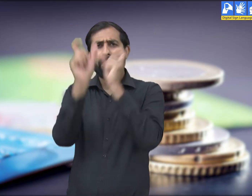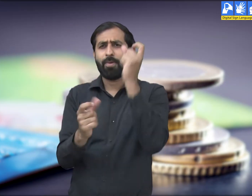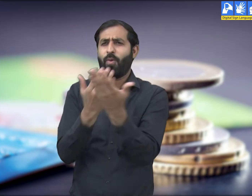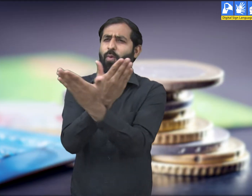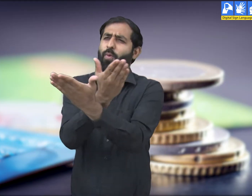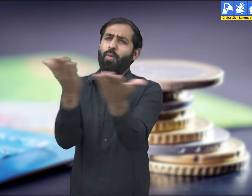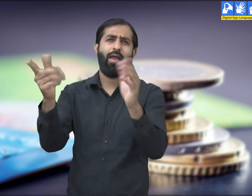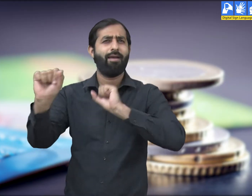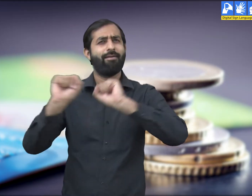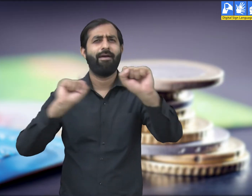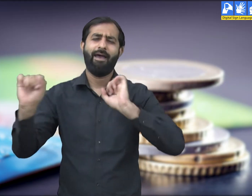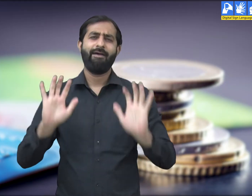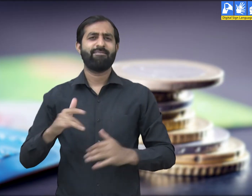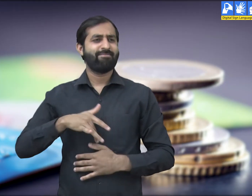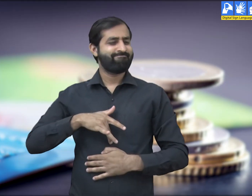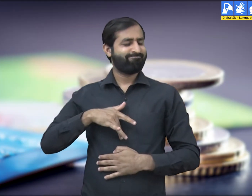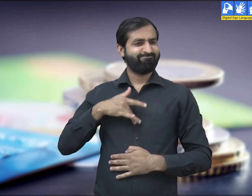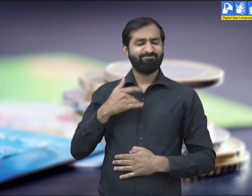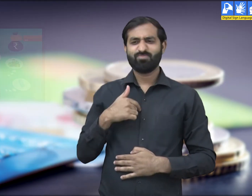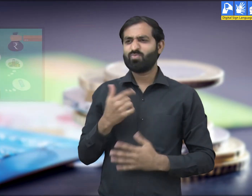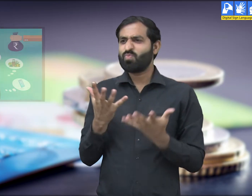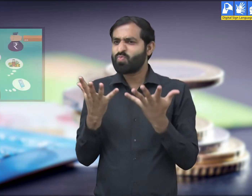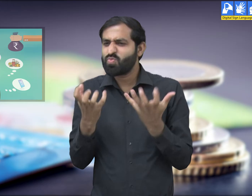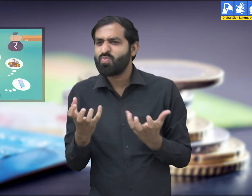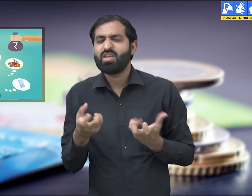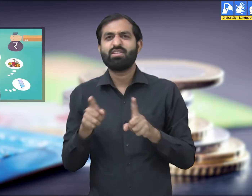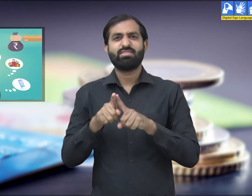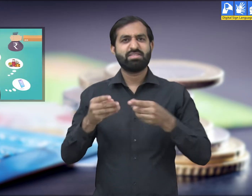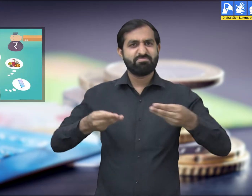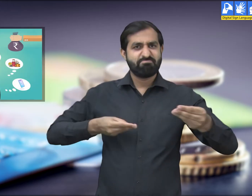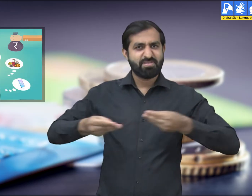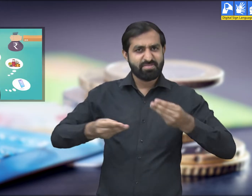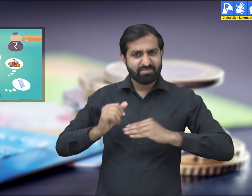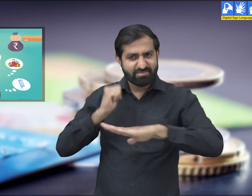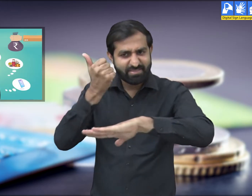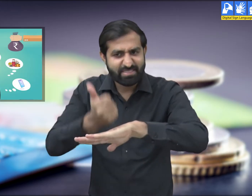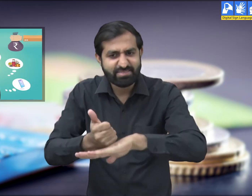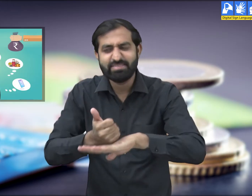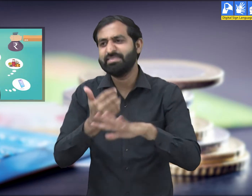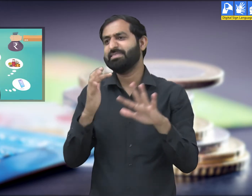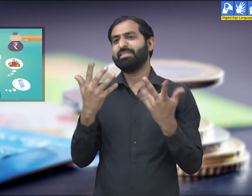There are many people who wish to set up their own business or buy a car, a house or some asset.